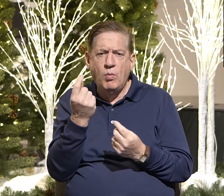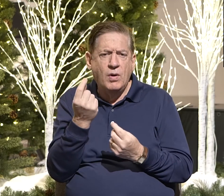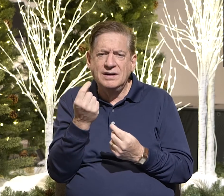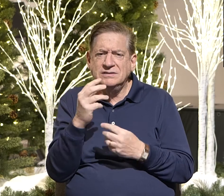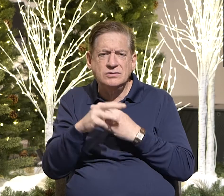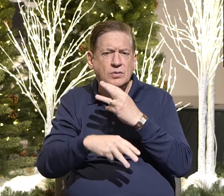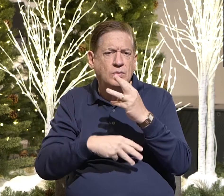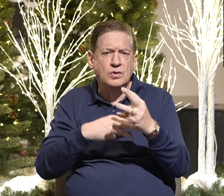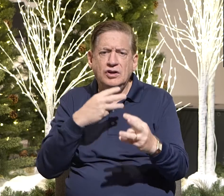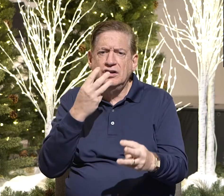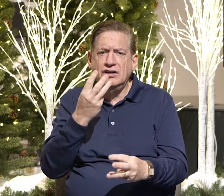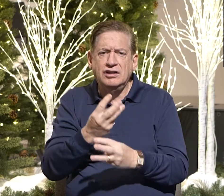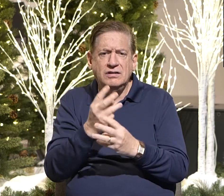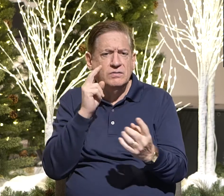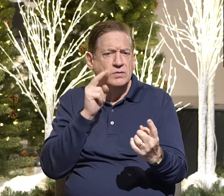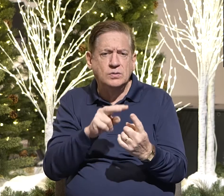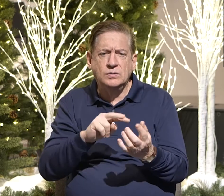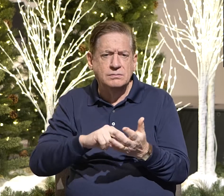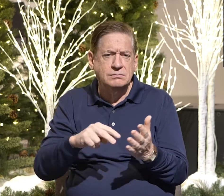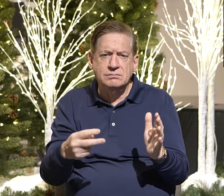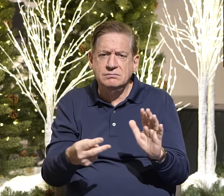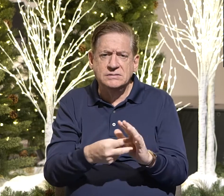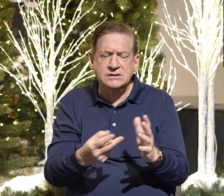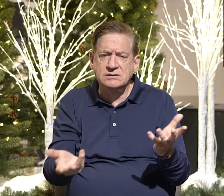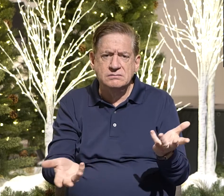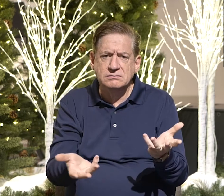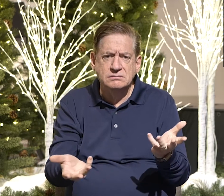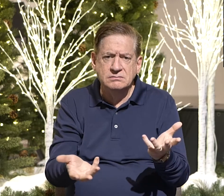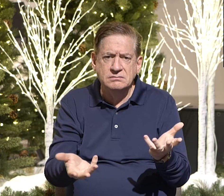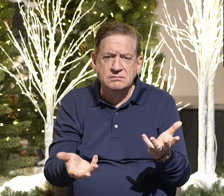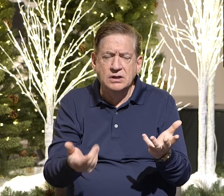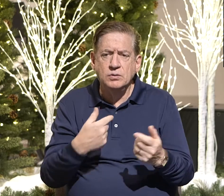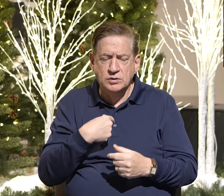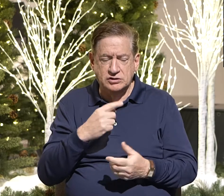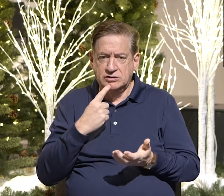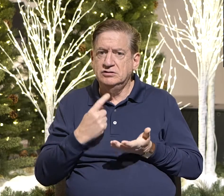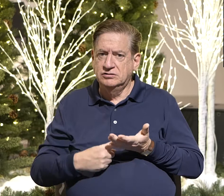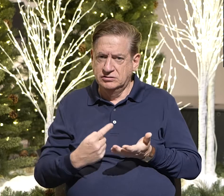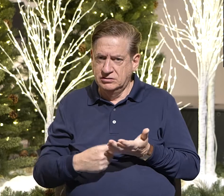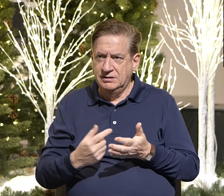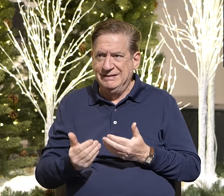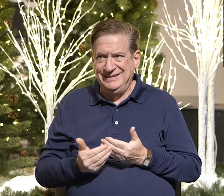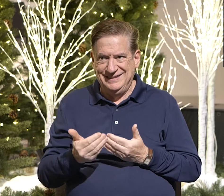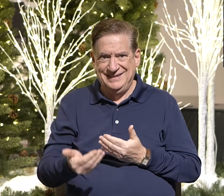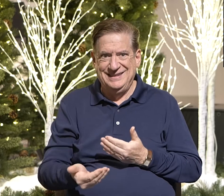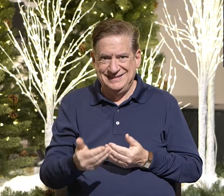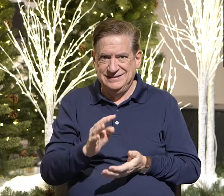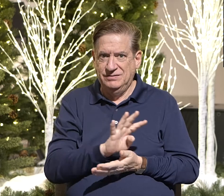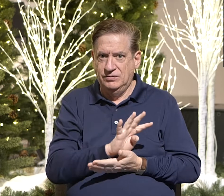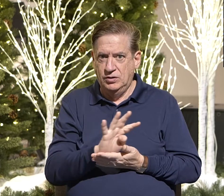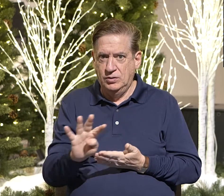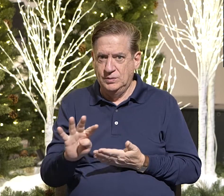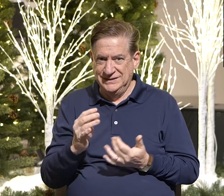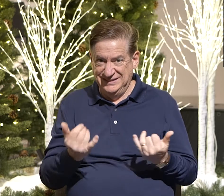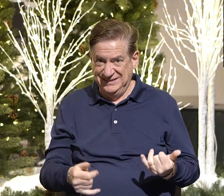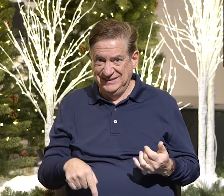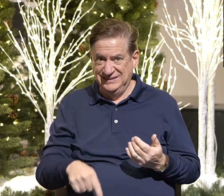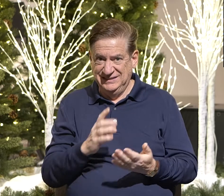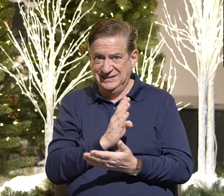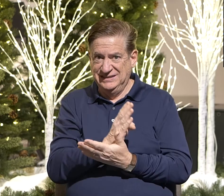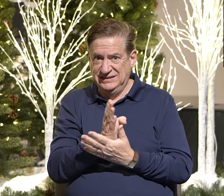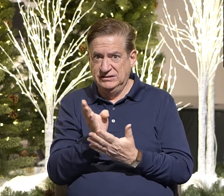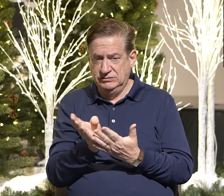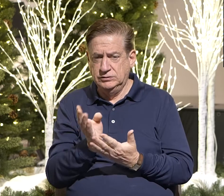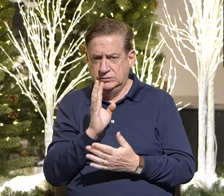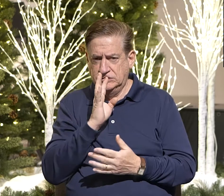worldview? And that's, that's actually what we're going to be talking over in these next, the next four weeks in this series. We're going to be breaking down these